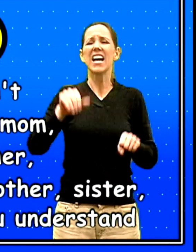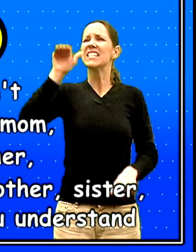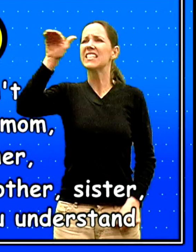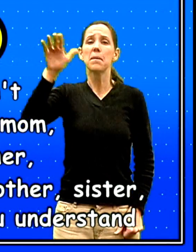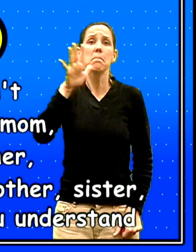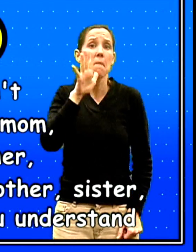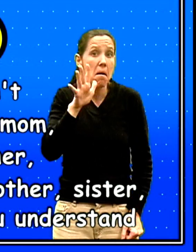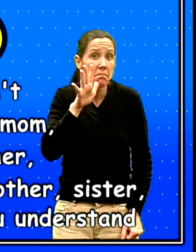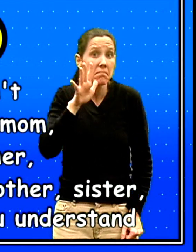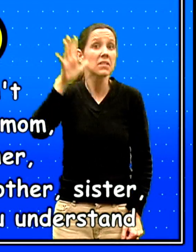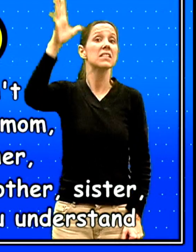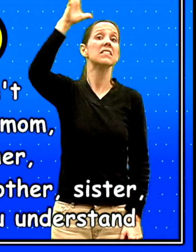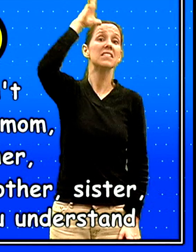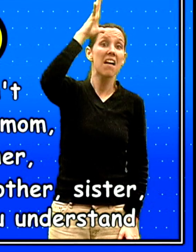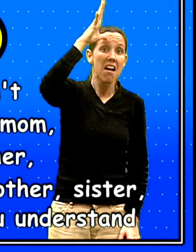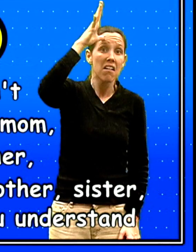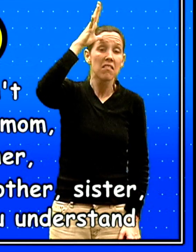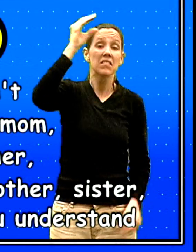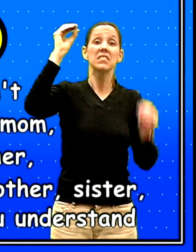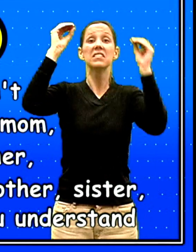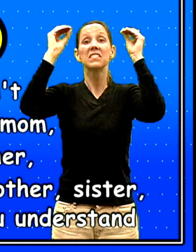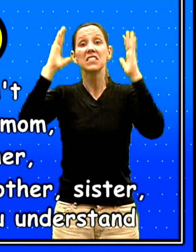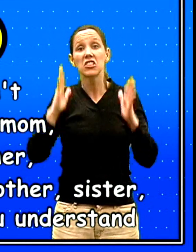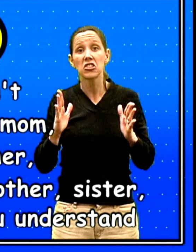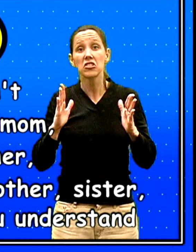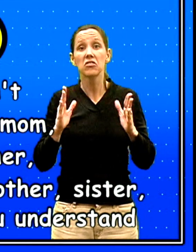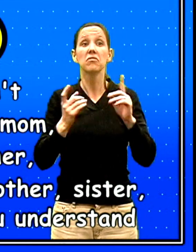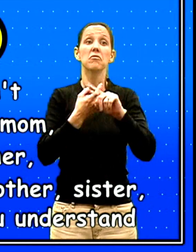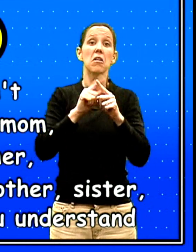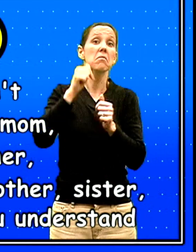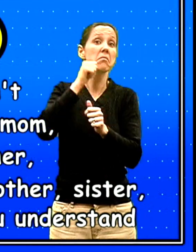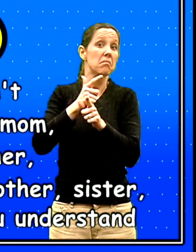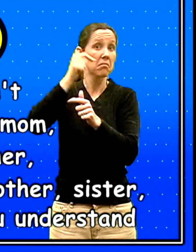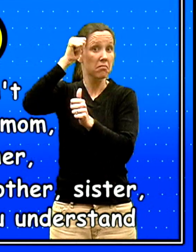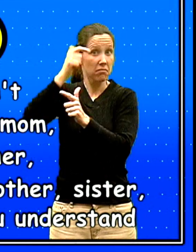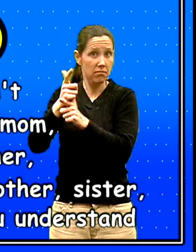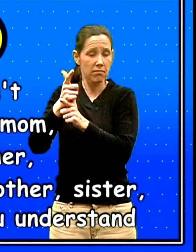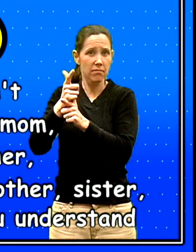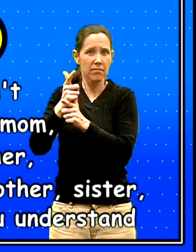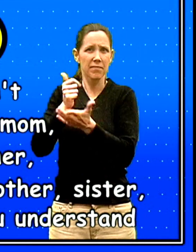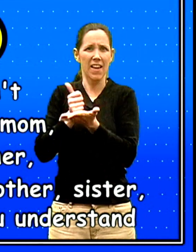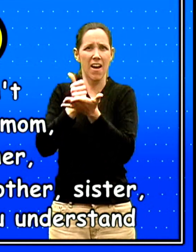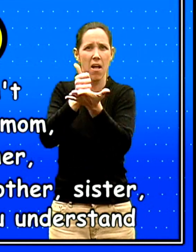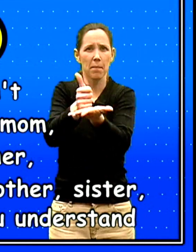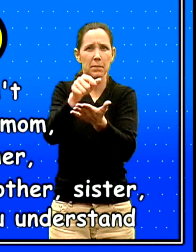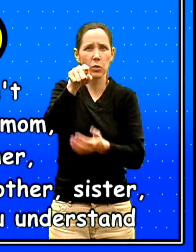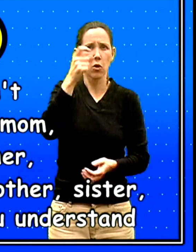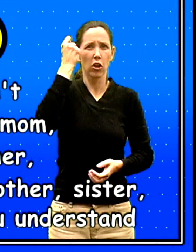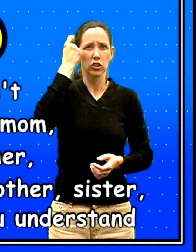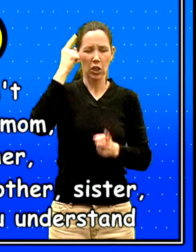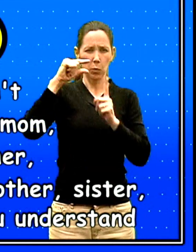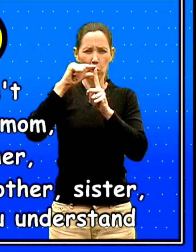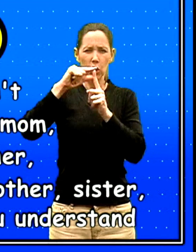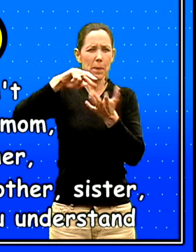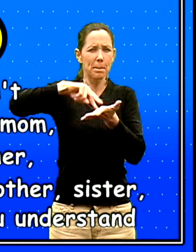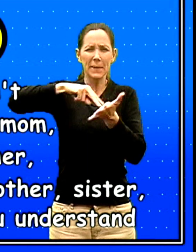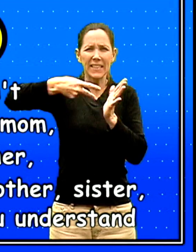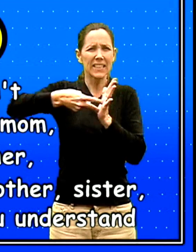you can ask your mom, your dad, a teacher, a friend, your brother or your sister to help you